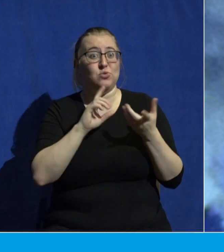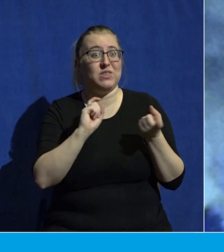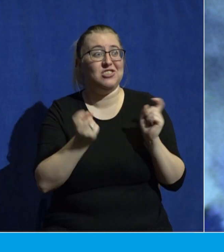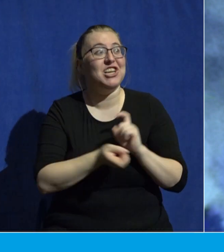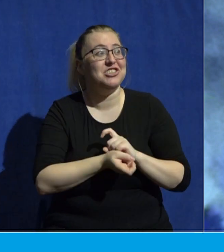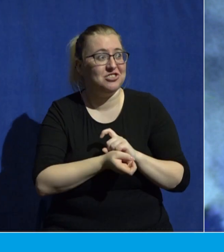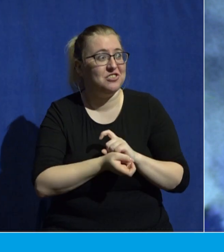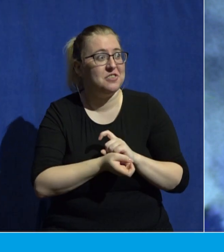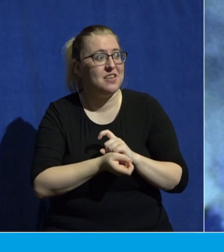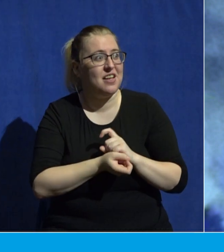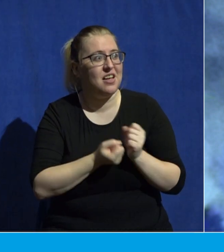Everything. Everything.